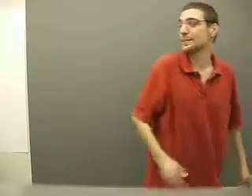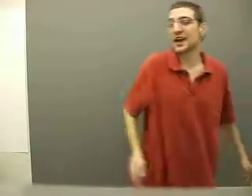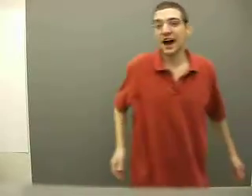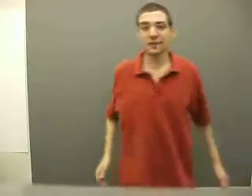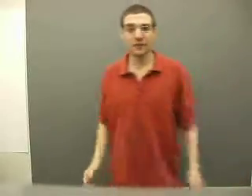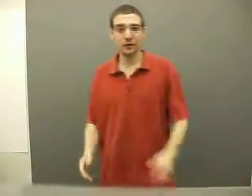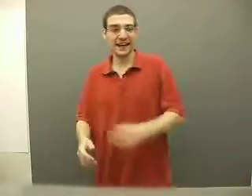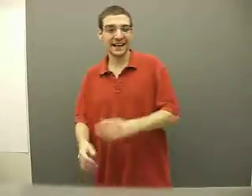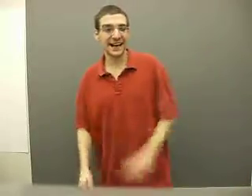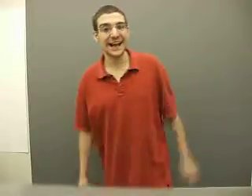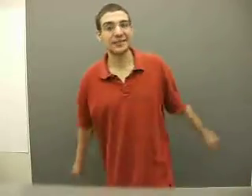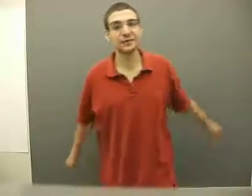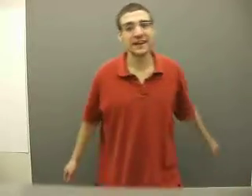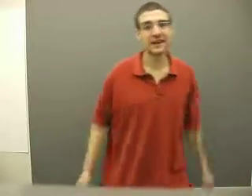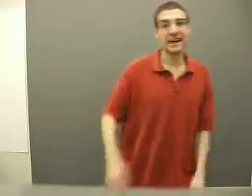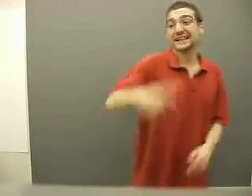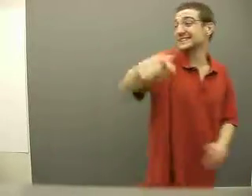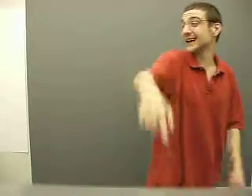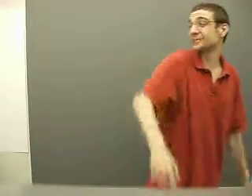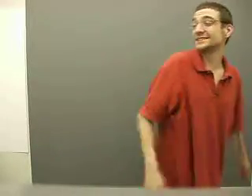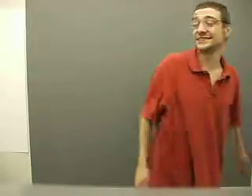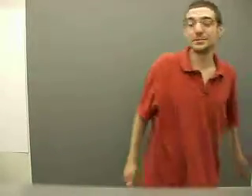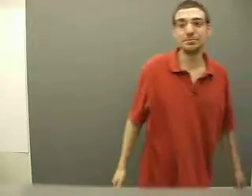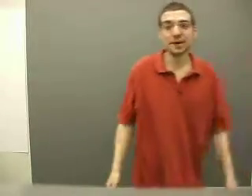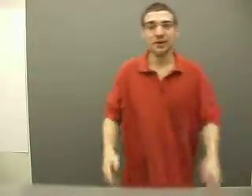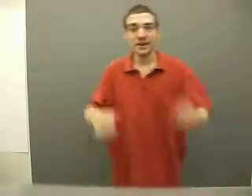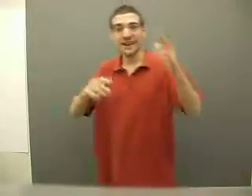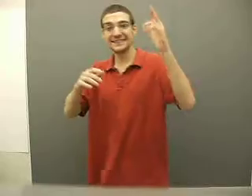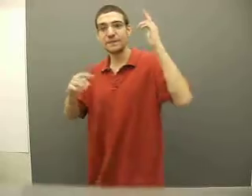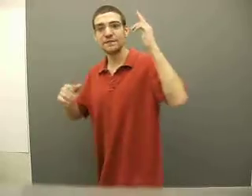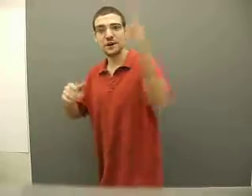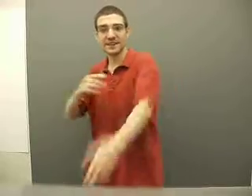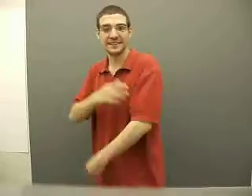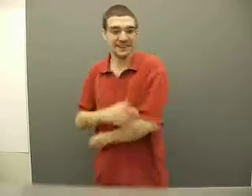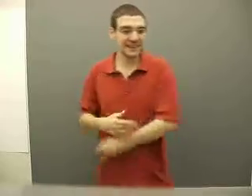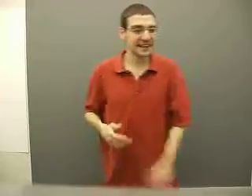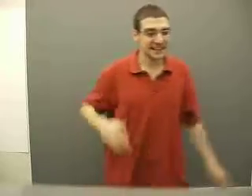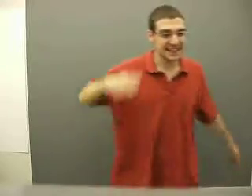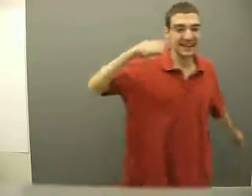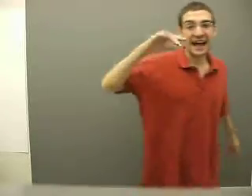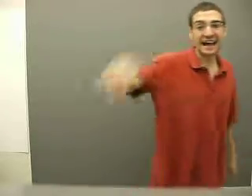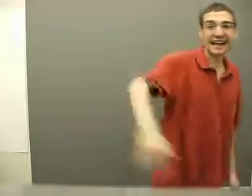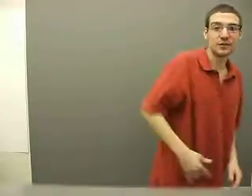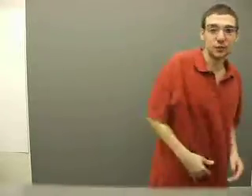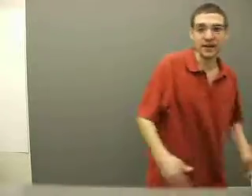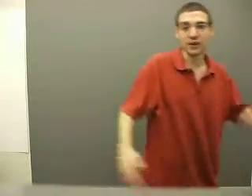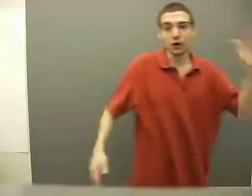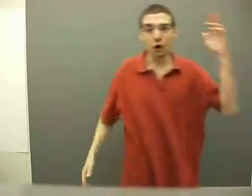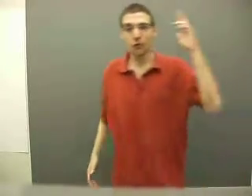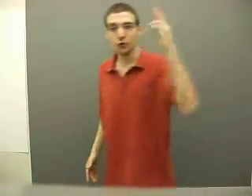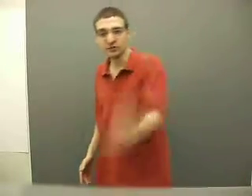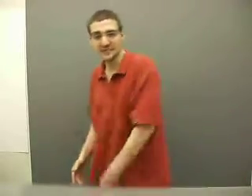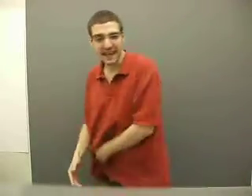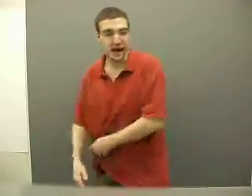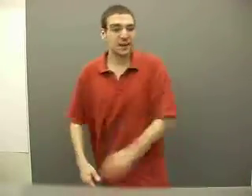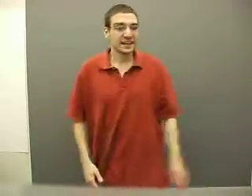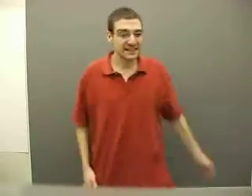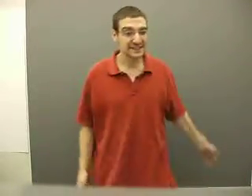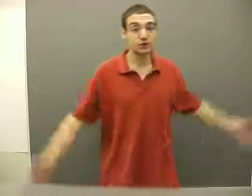I feel like I got the thing. And championship belt. I did my fucking thing. Yeah, I got the grip. No more losing now. It's the